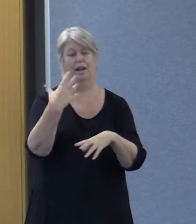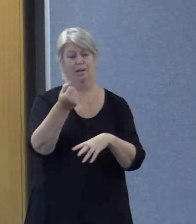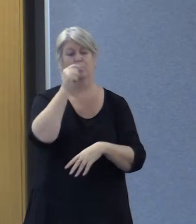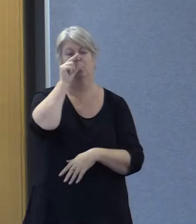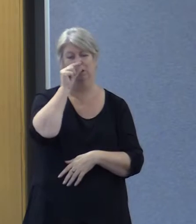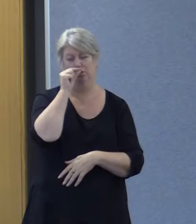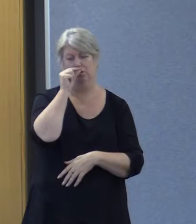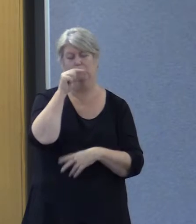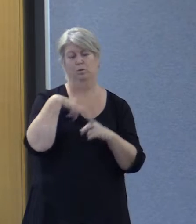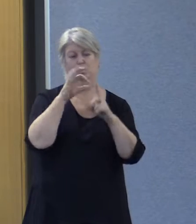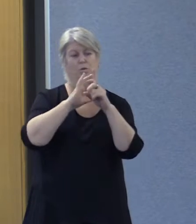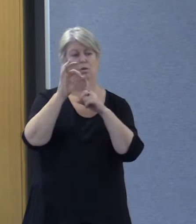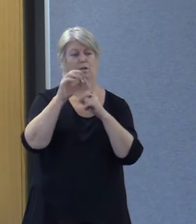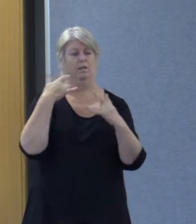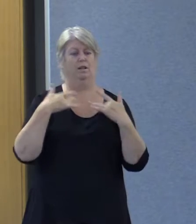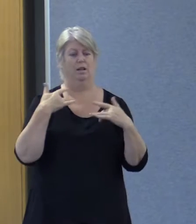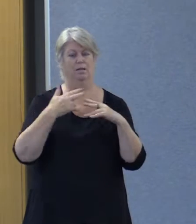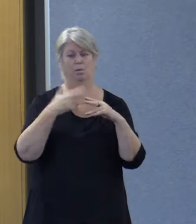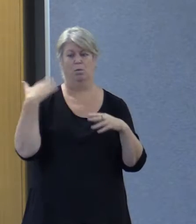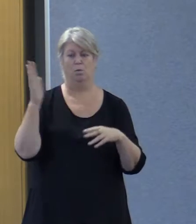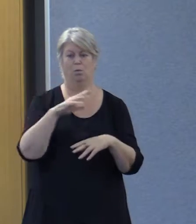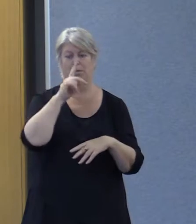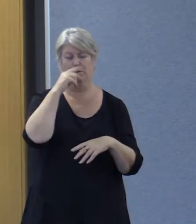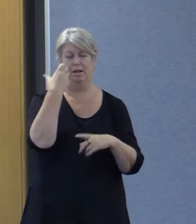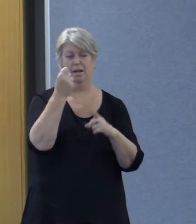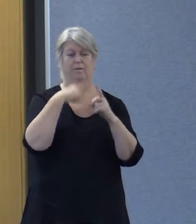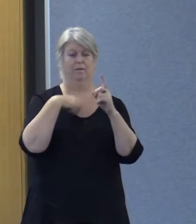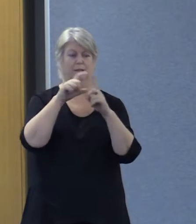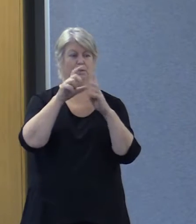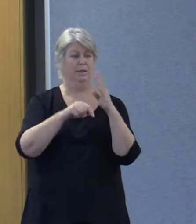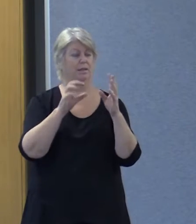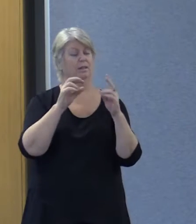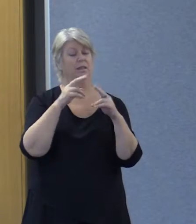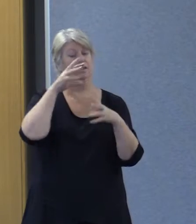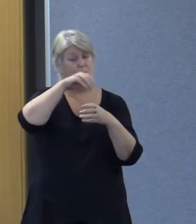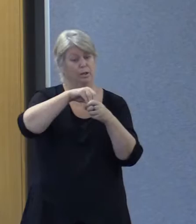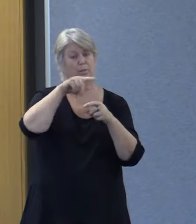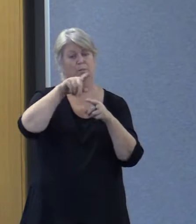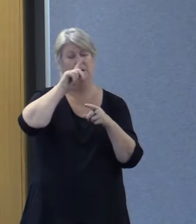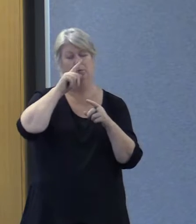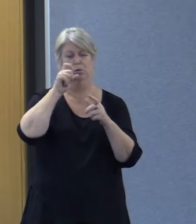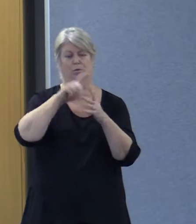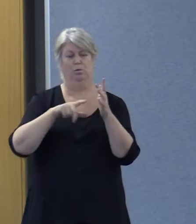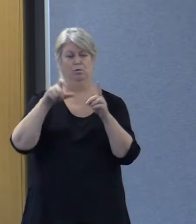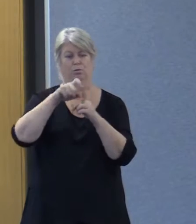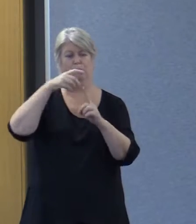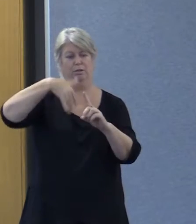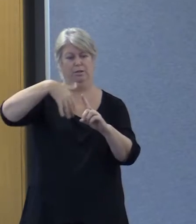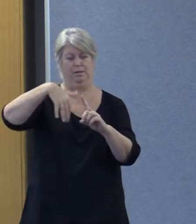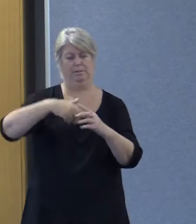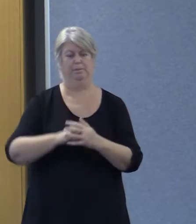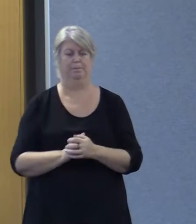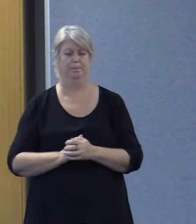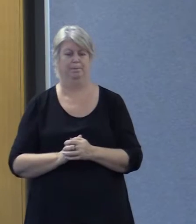the potential to improve the lives of all people with disability including those of people from culturally and linguistically diverse communities.